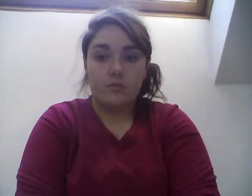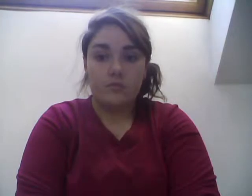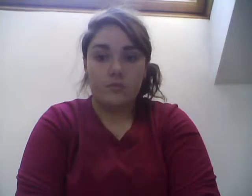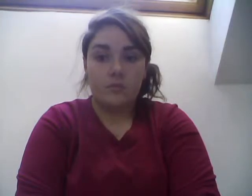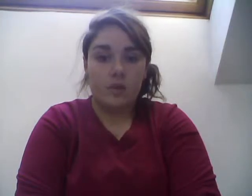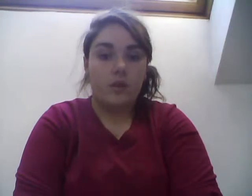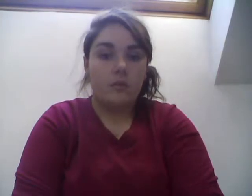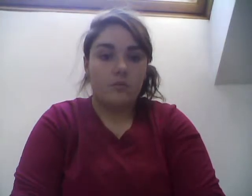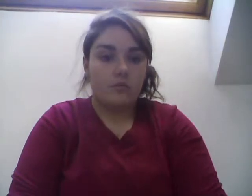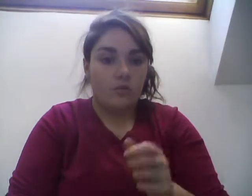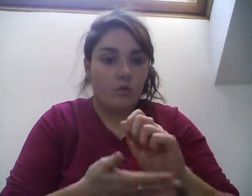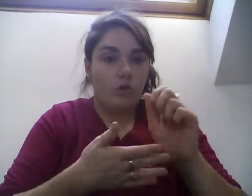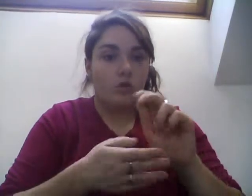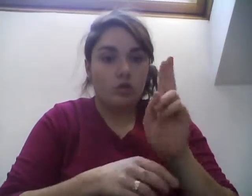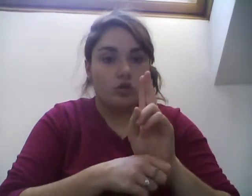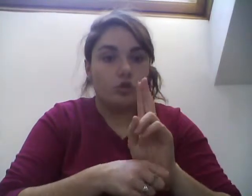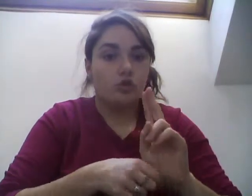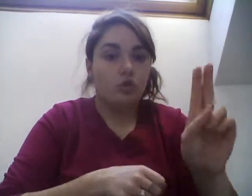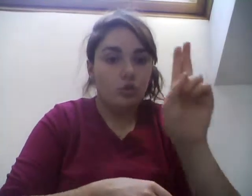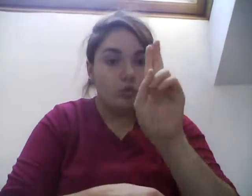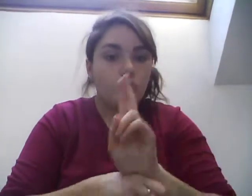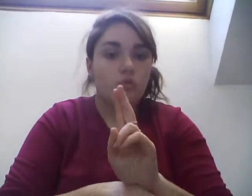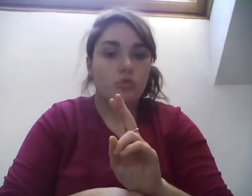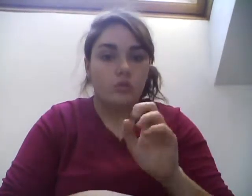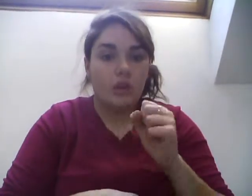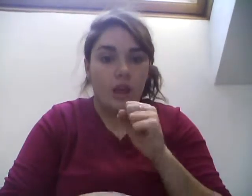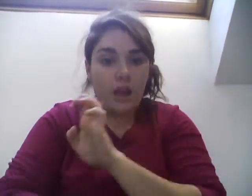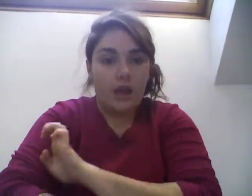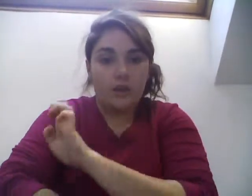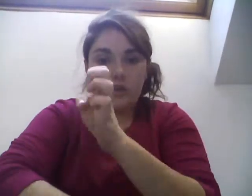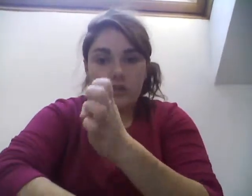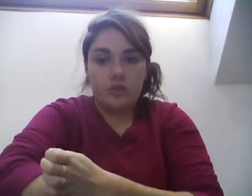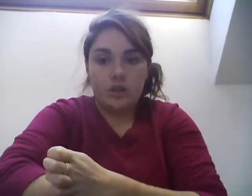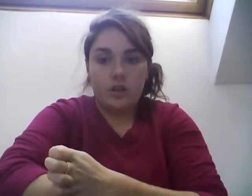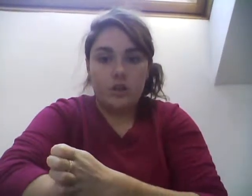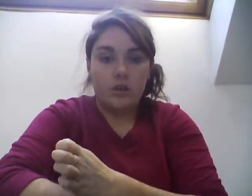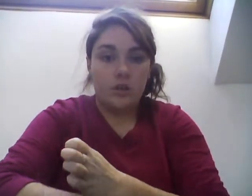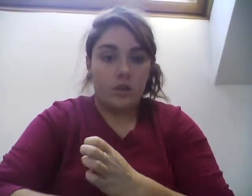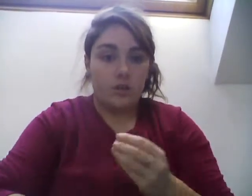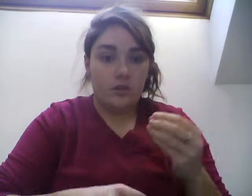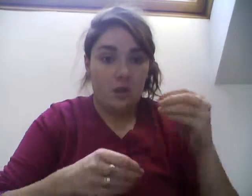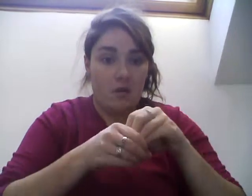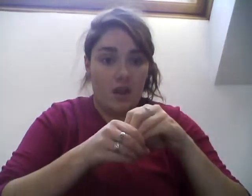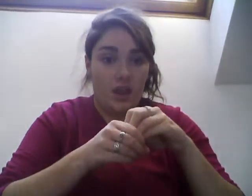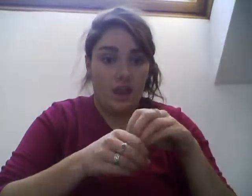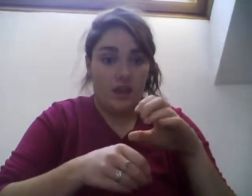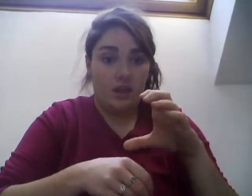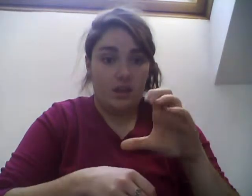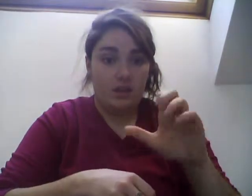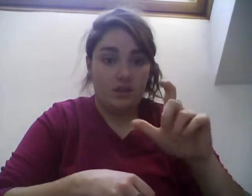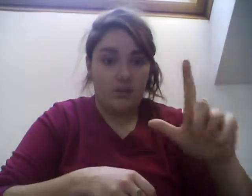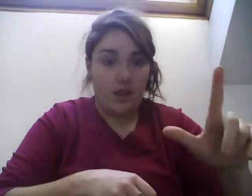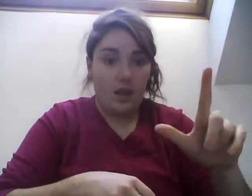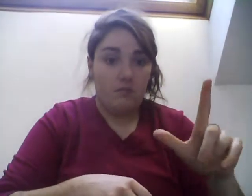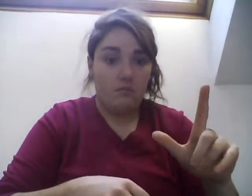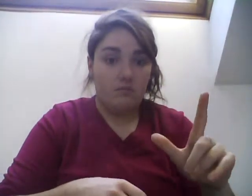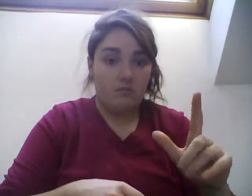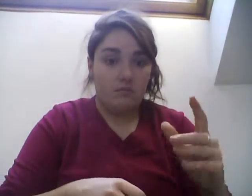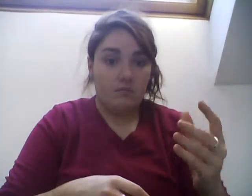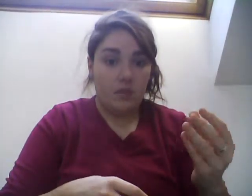energy. In the cell, in all living things, that usable energy is ATP. That's our ultimate